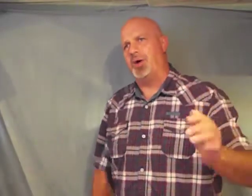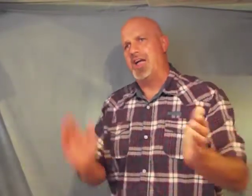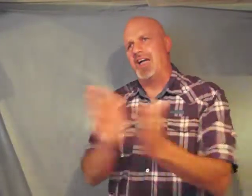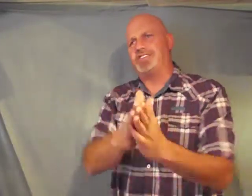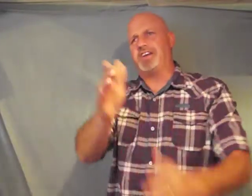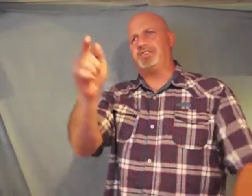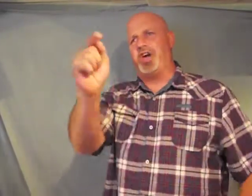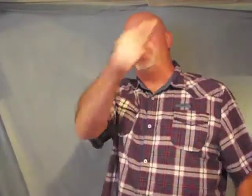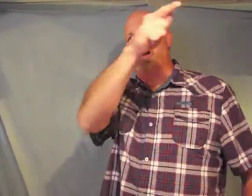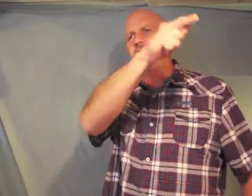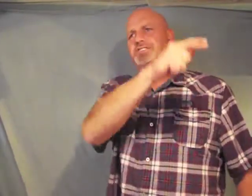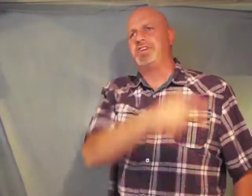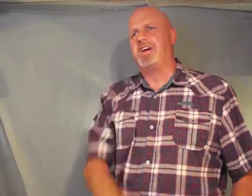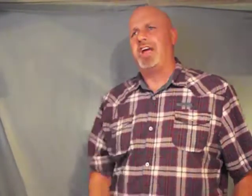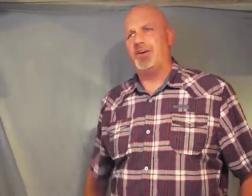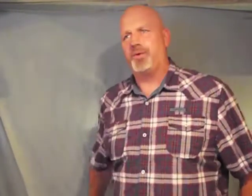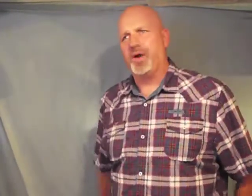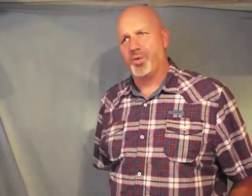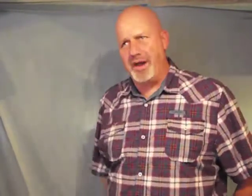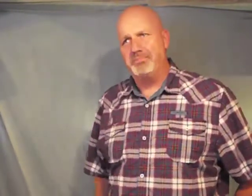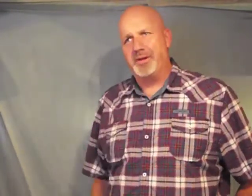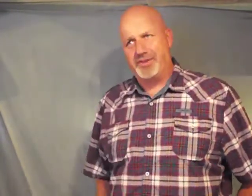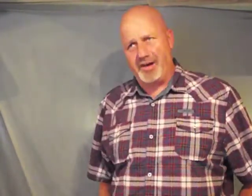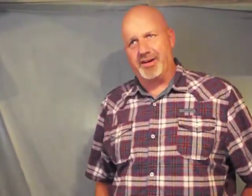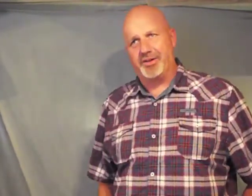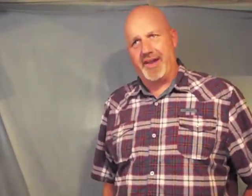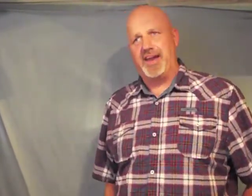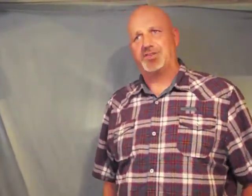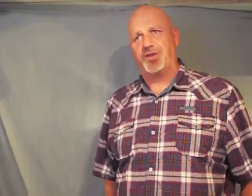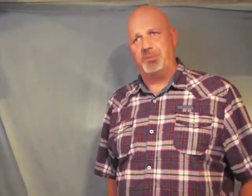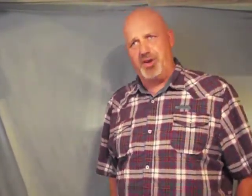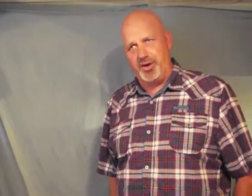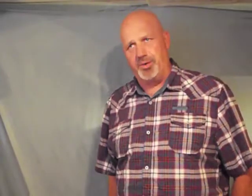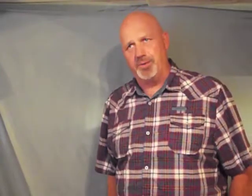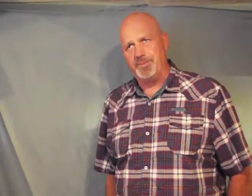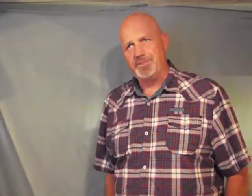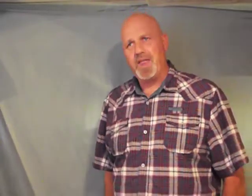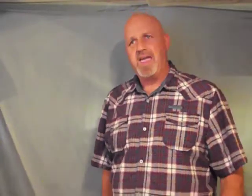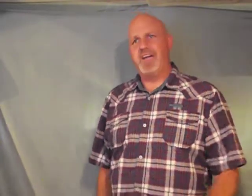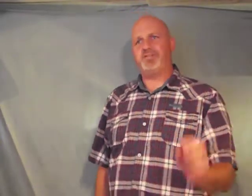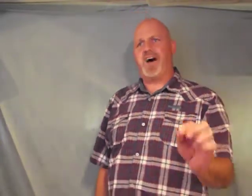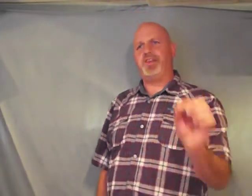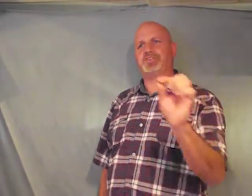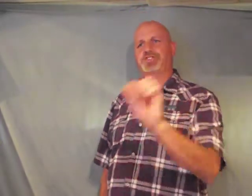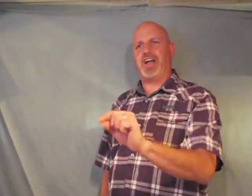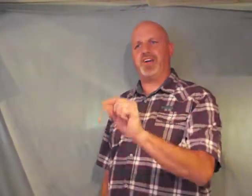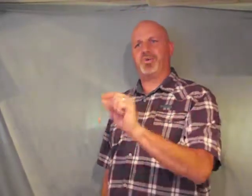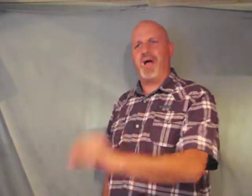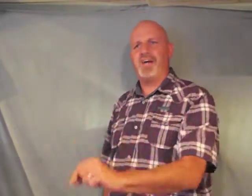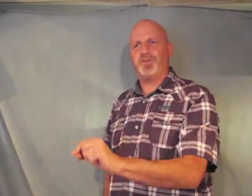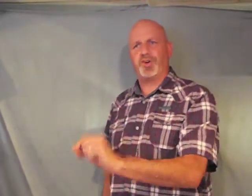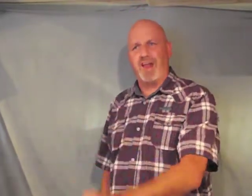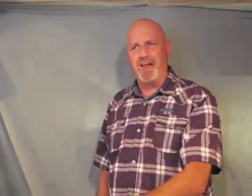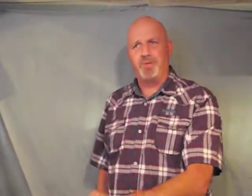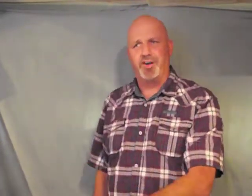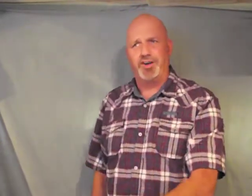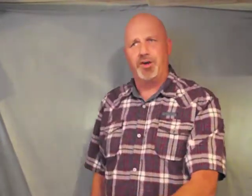is it too much if we reap material things from you if others share the rightful claim on you